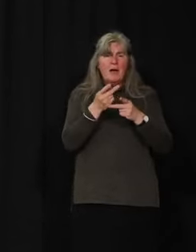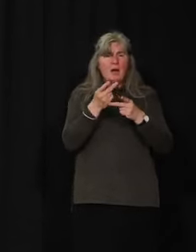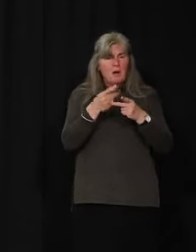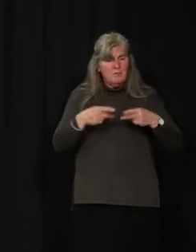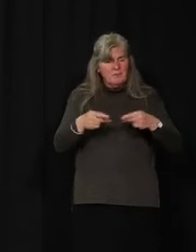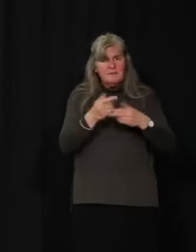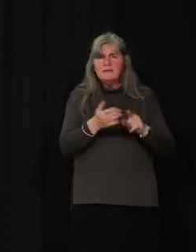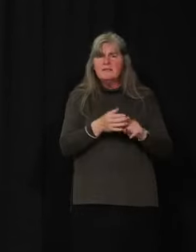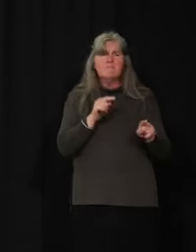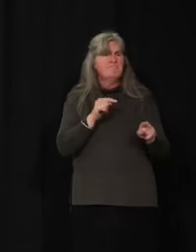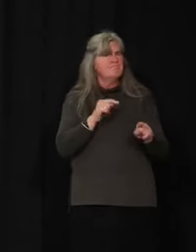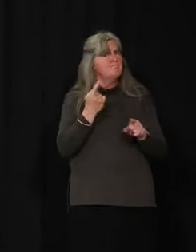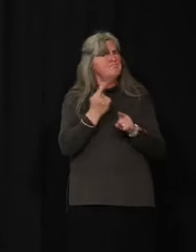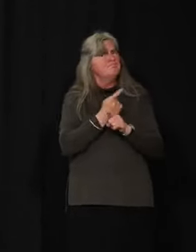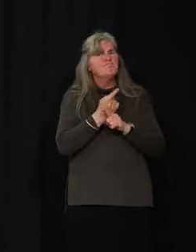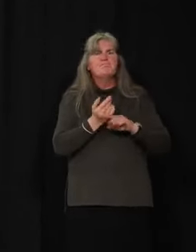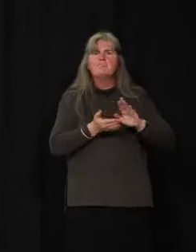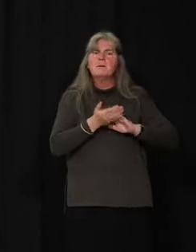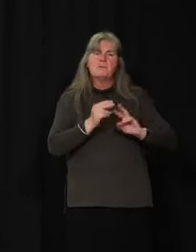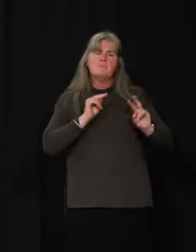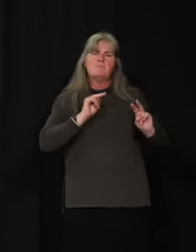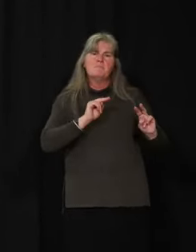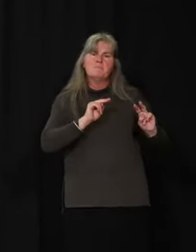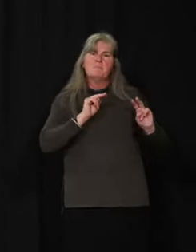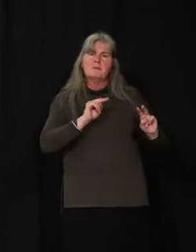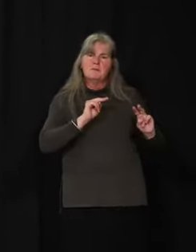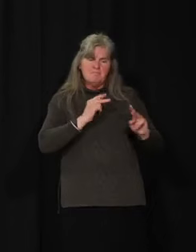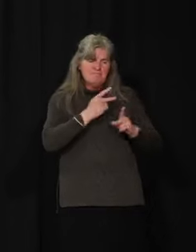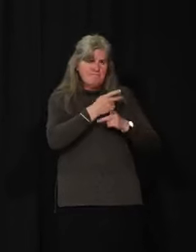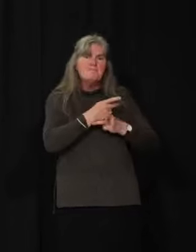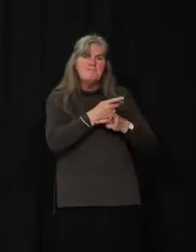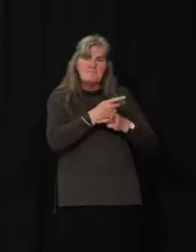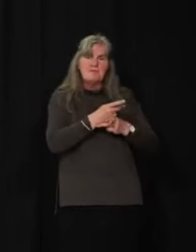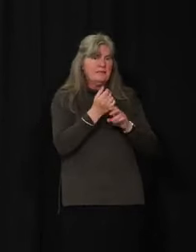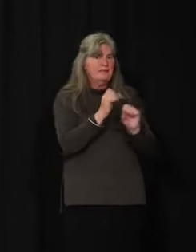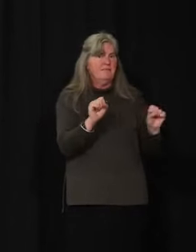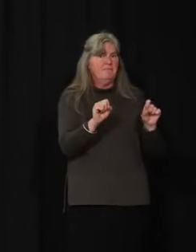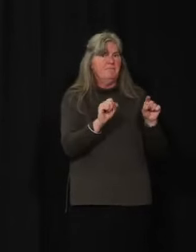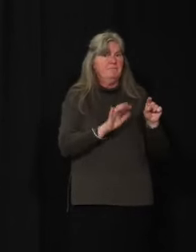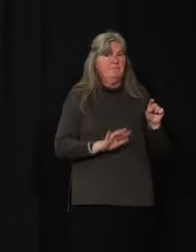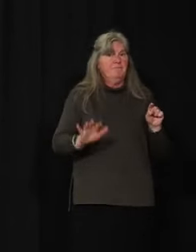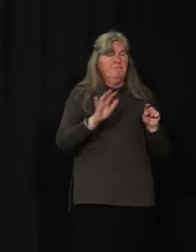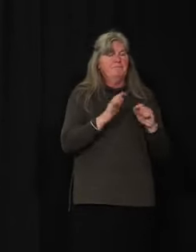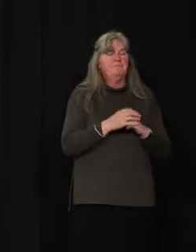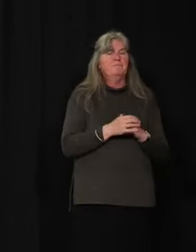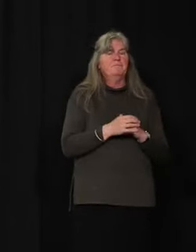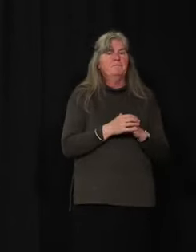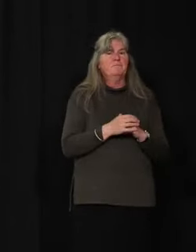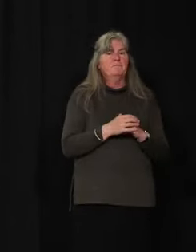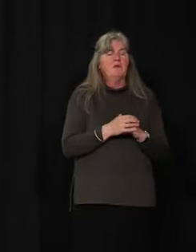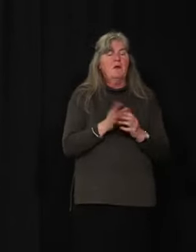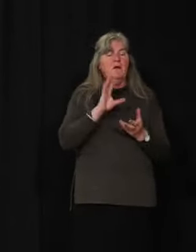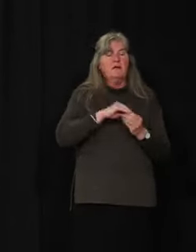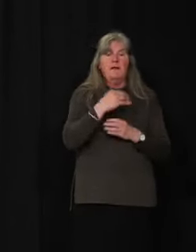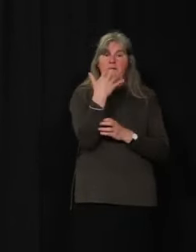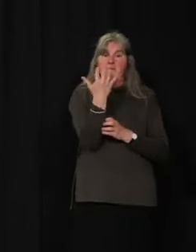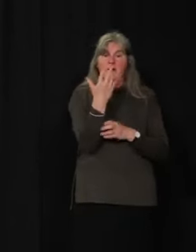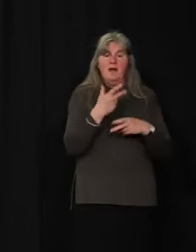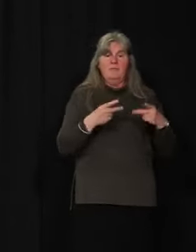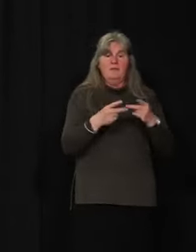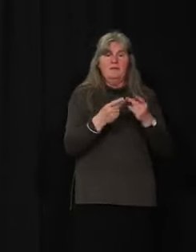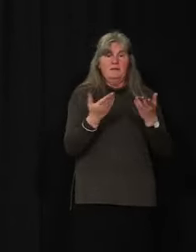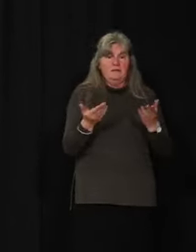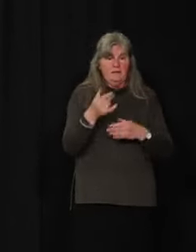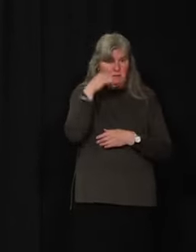very well run, and they're being very well cared for, and they're safe. We have five long-term care facilities